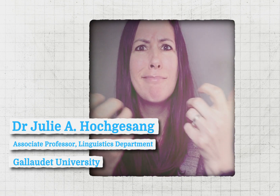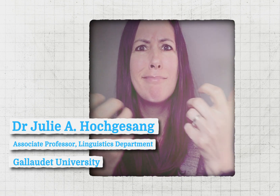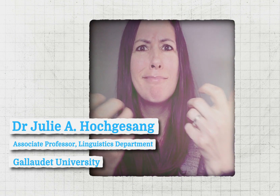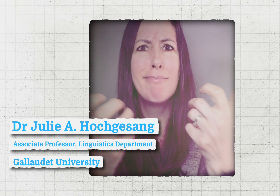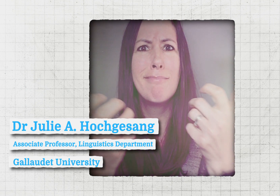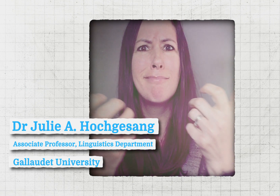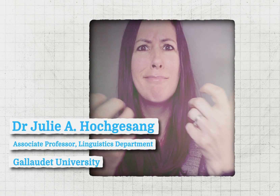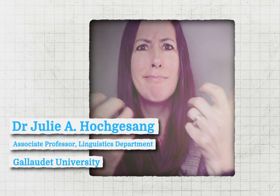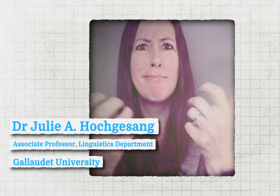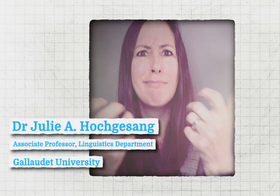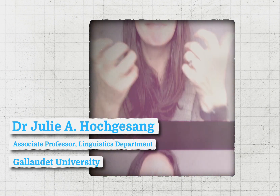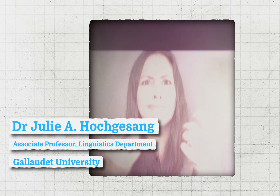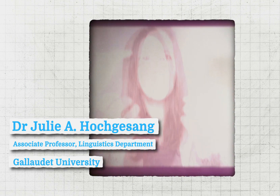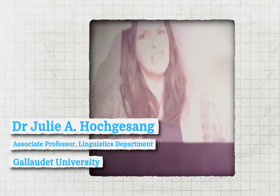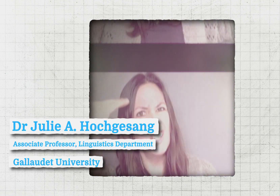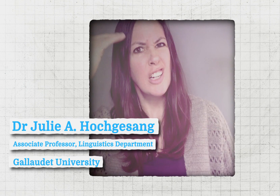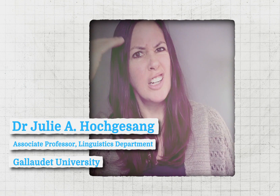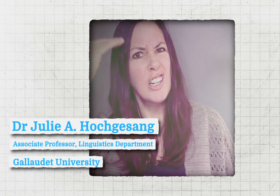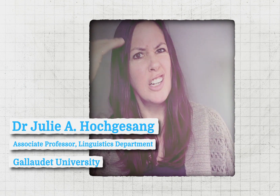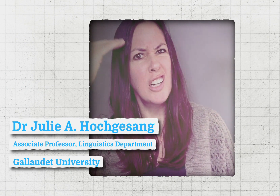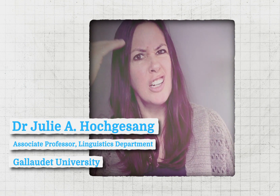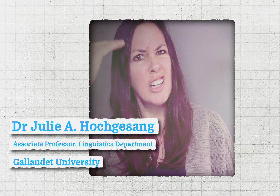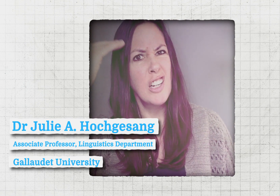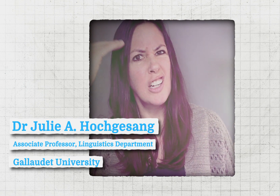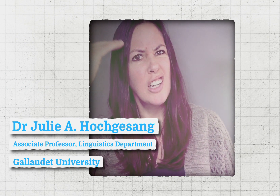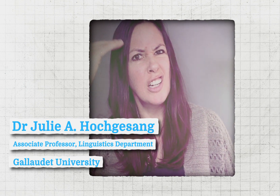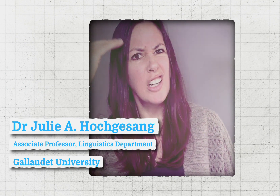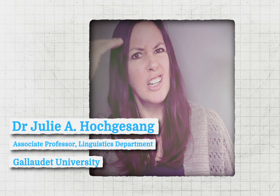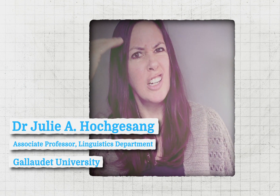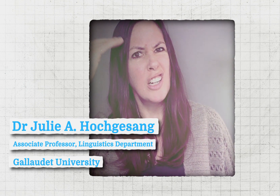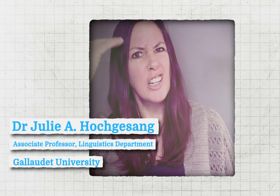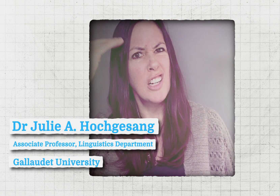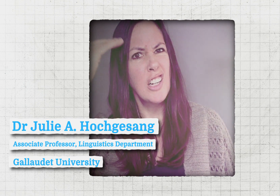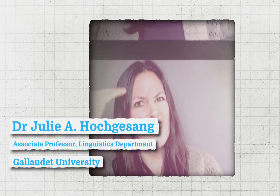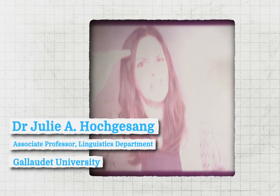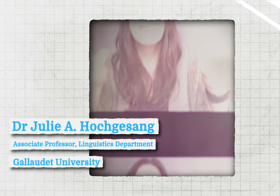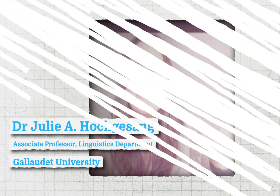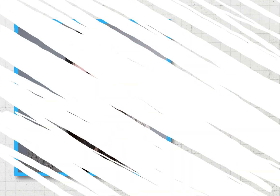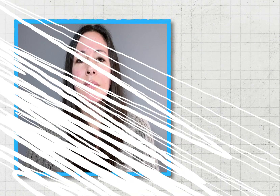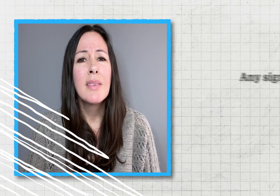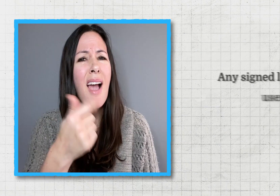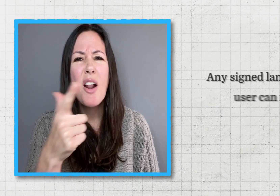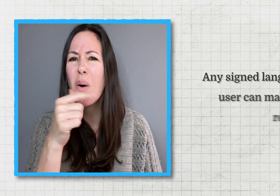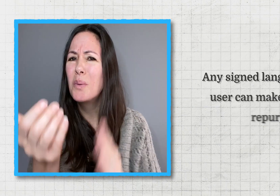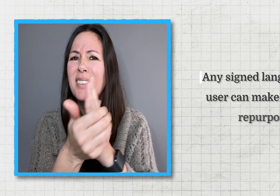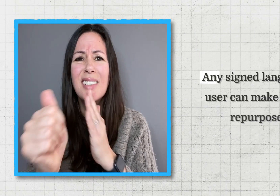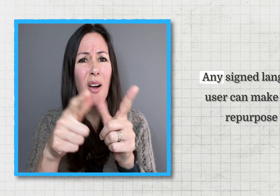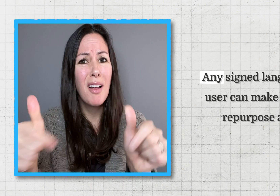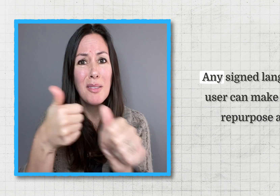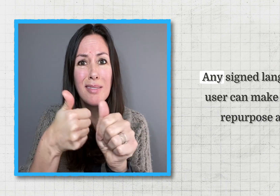and uses American sign language. I asked her how a new expression is formed. Any sign language